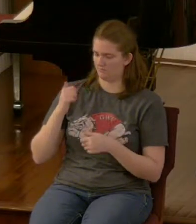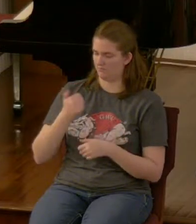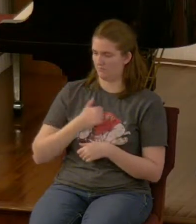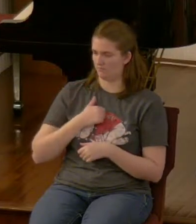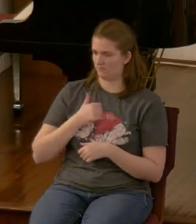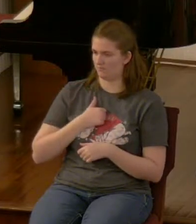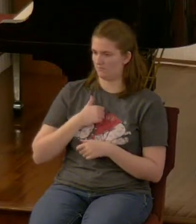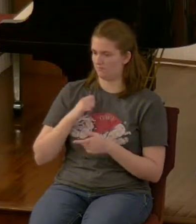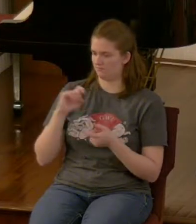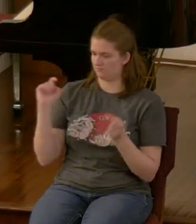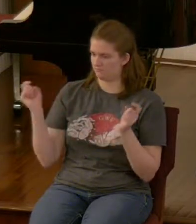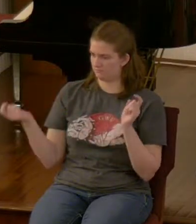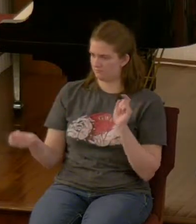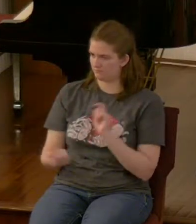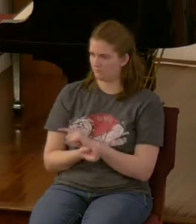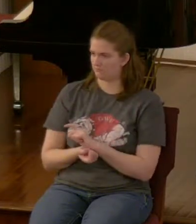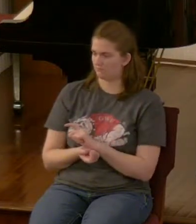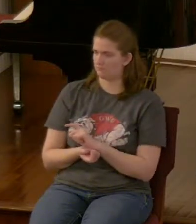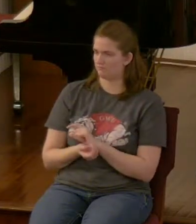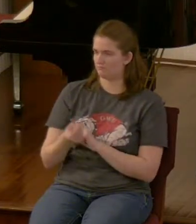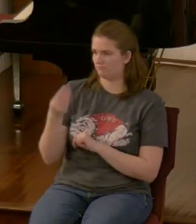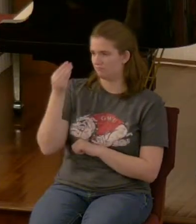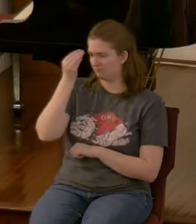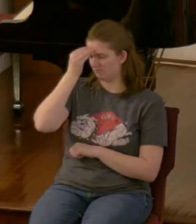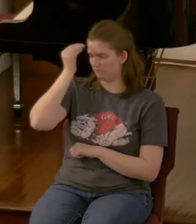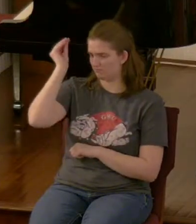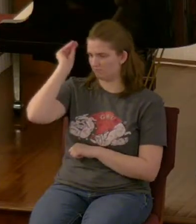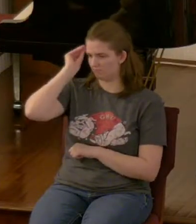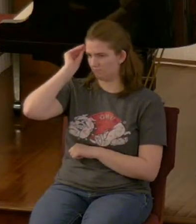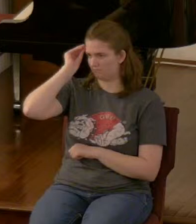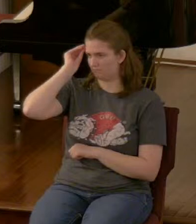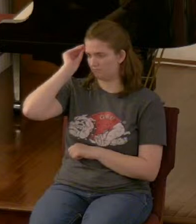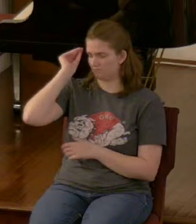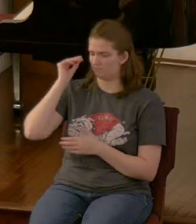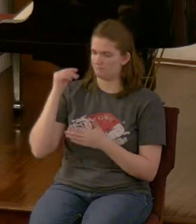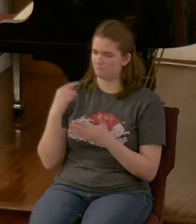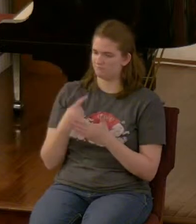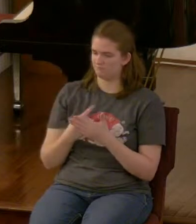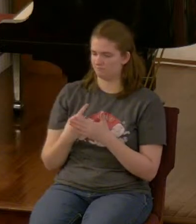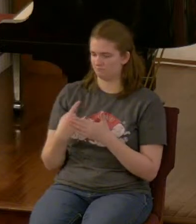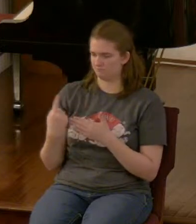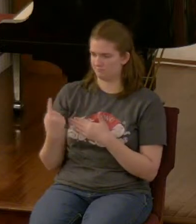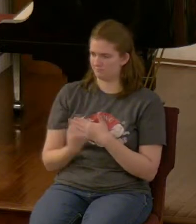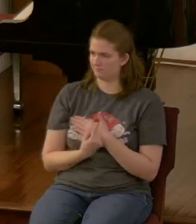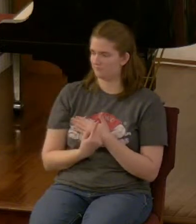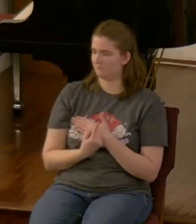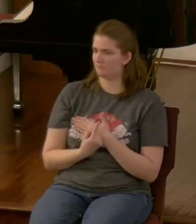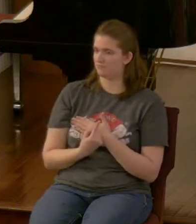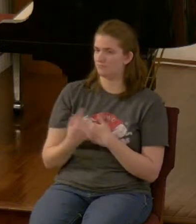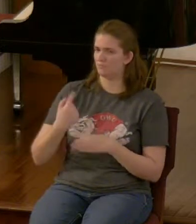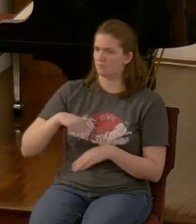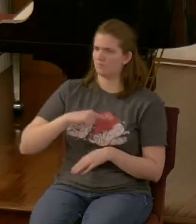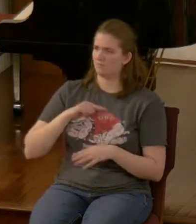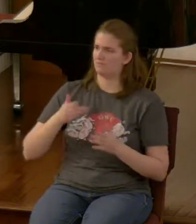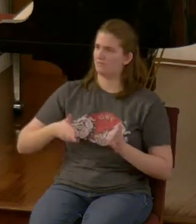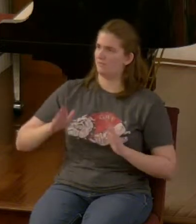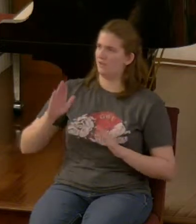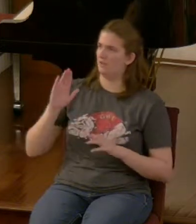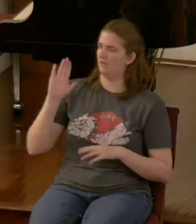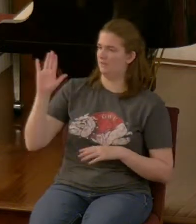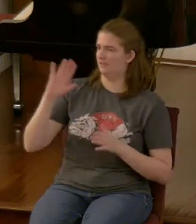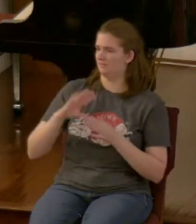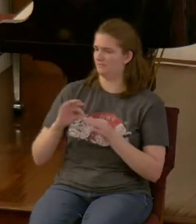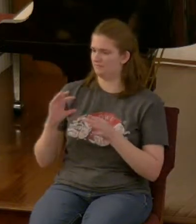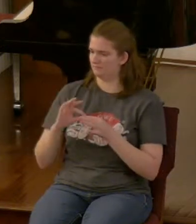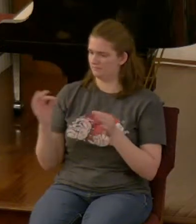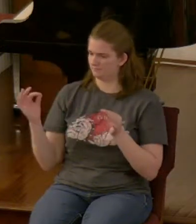just keep that and think about that the rest of this week think about do we allow what God tells